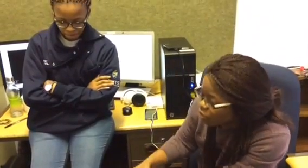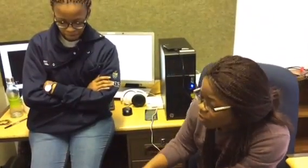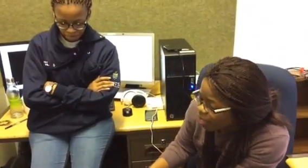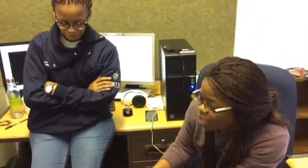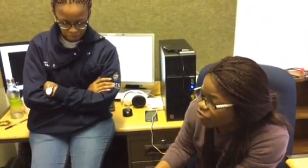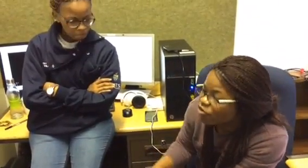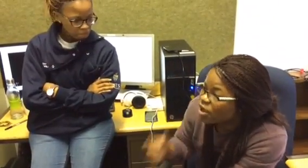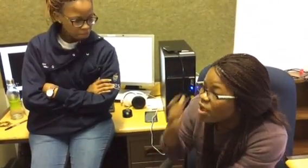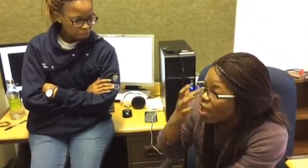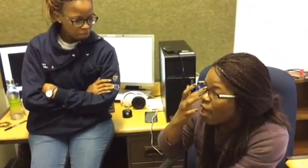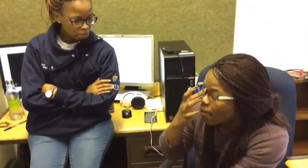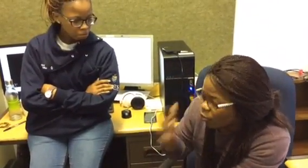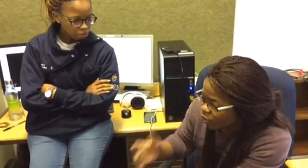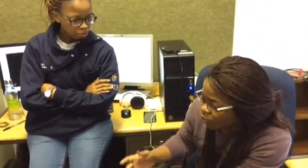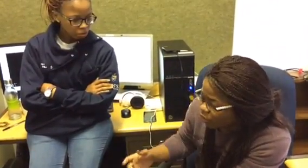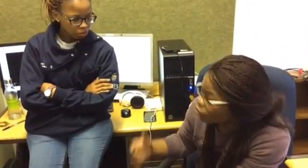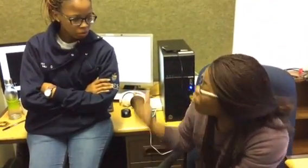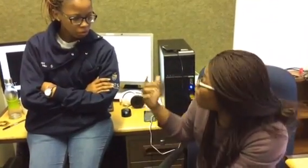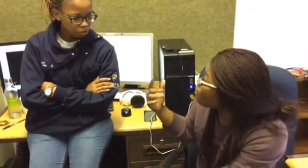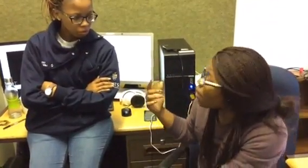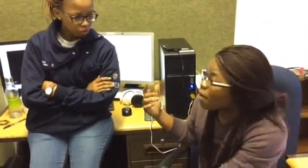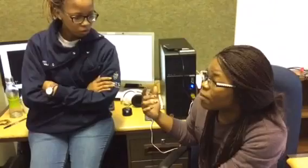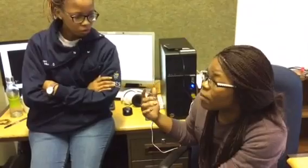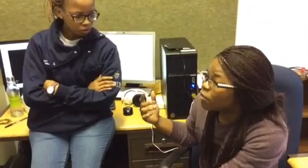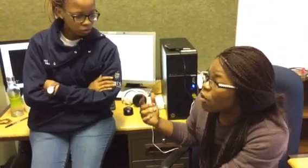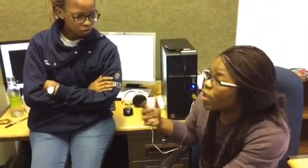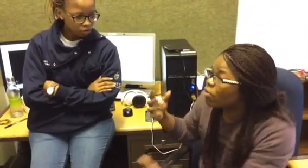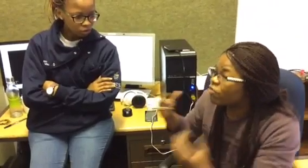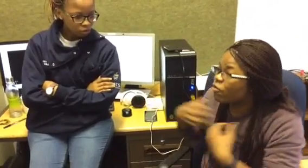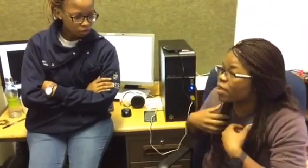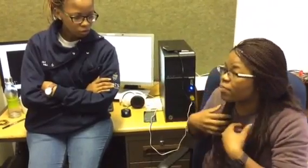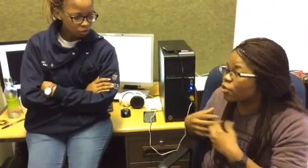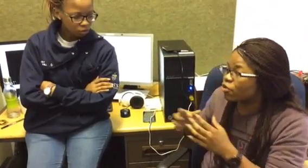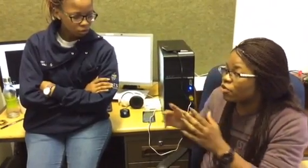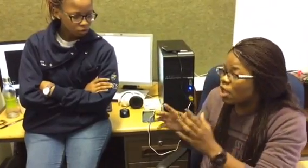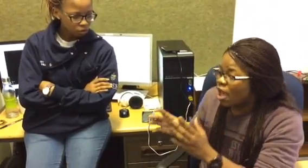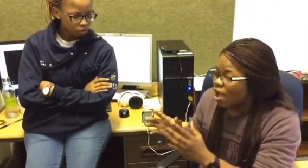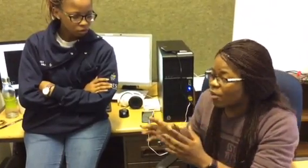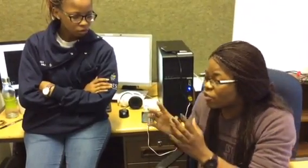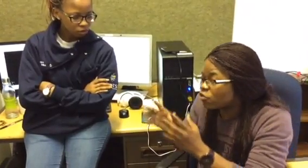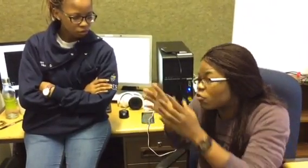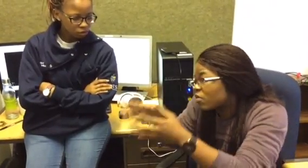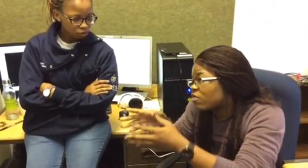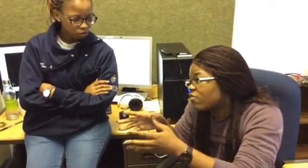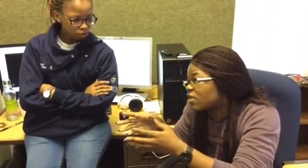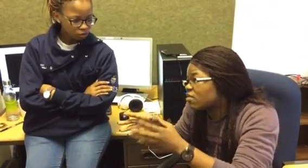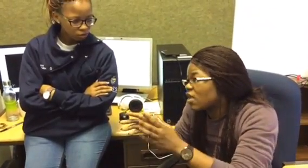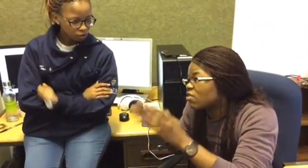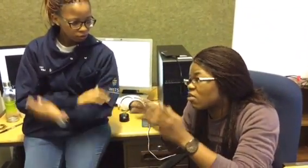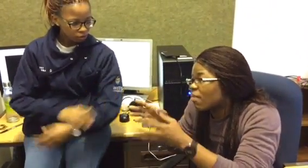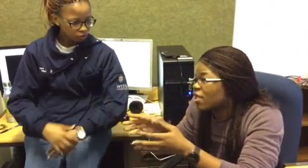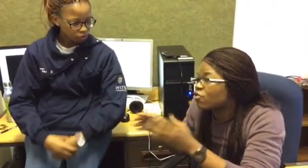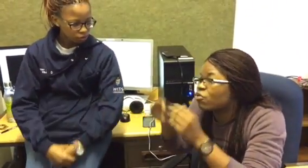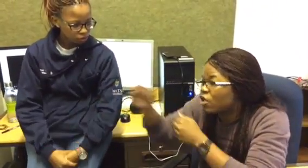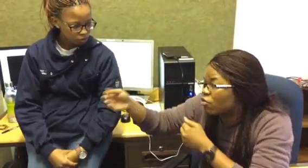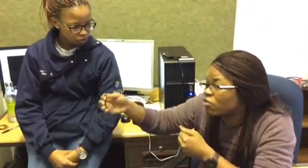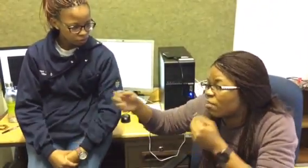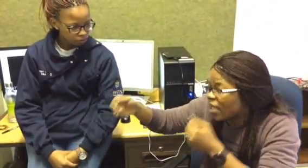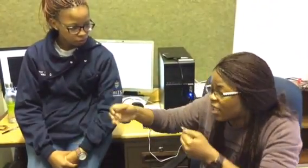compulsory um when we took up um okay well for me because I wanted to specifically take the mining and do some mining